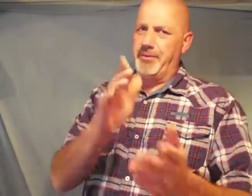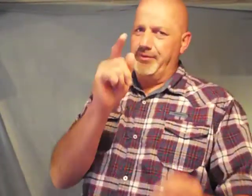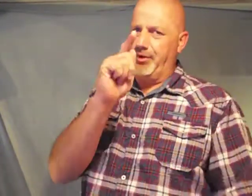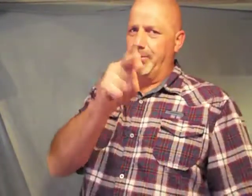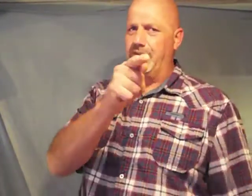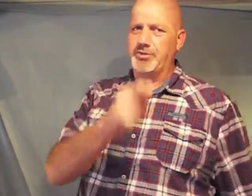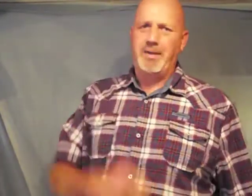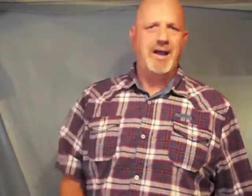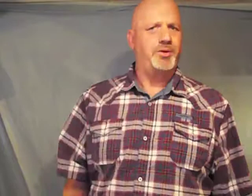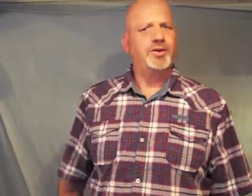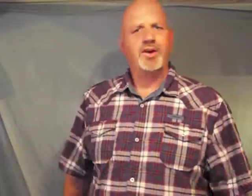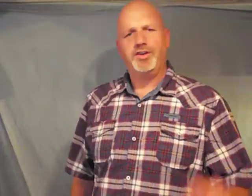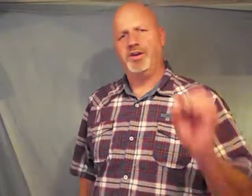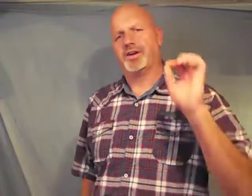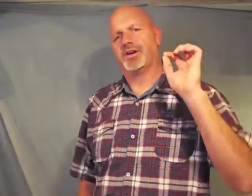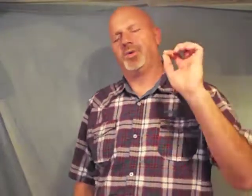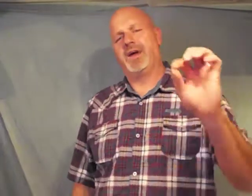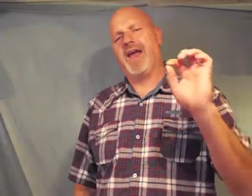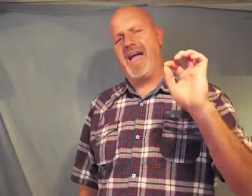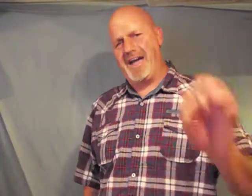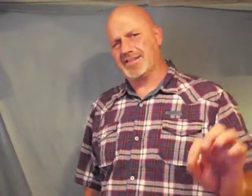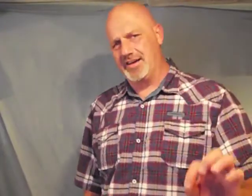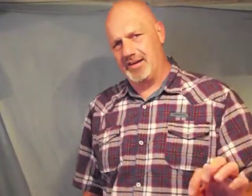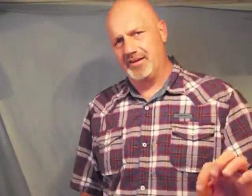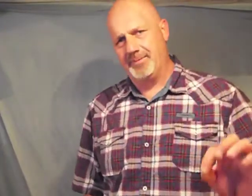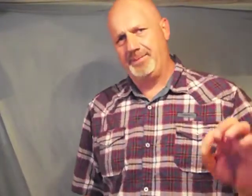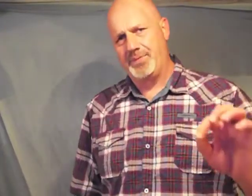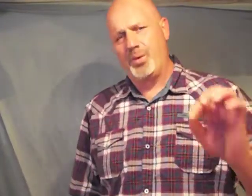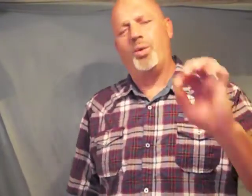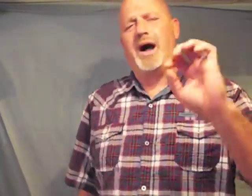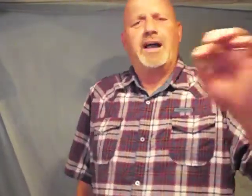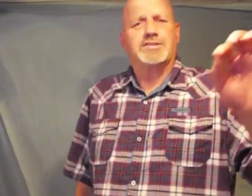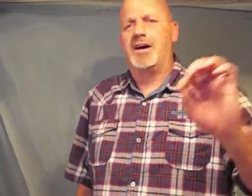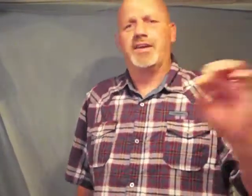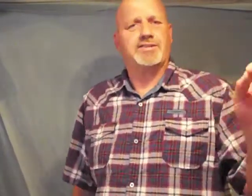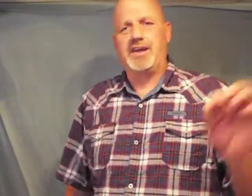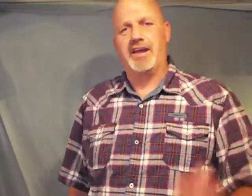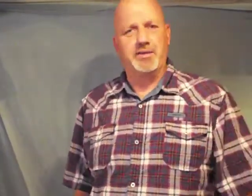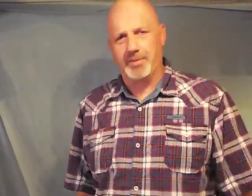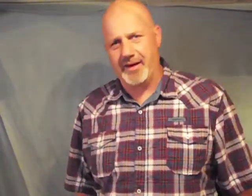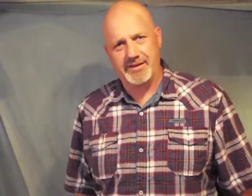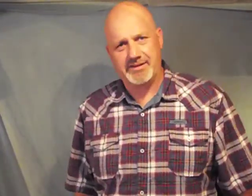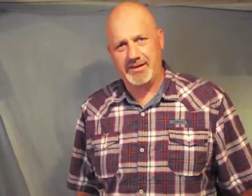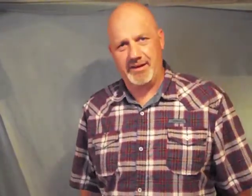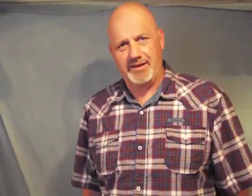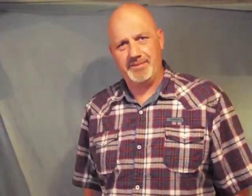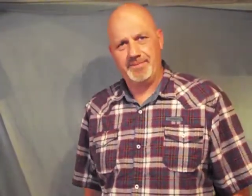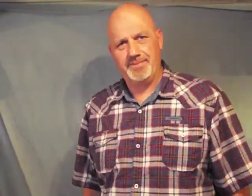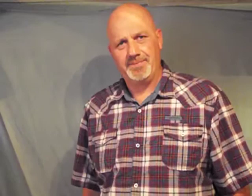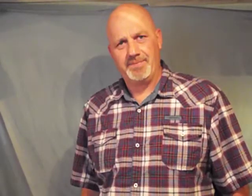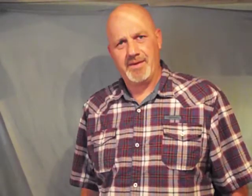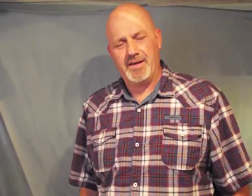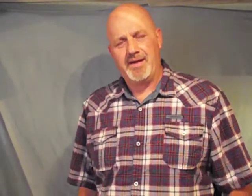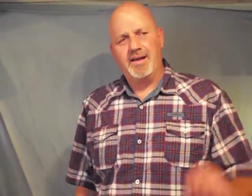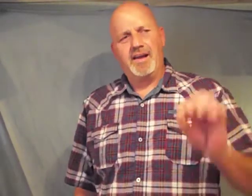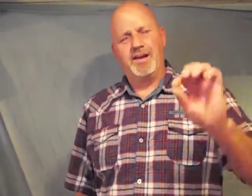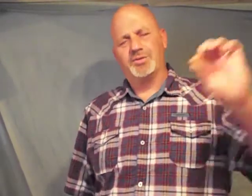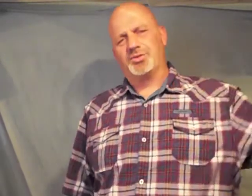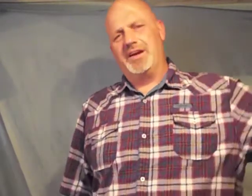if you read your Bible you can quit asking why is all this taking place today it was written